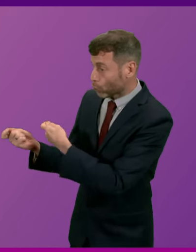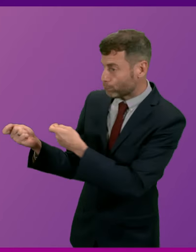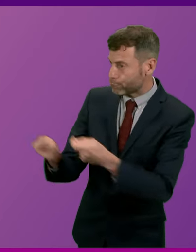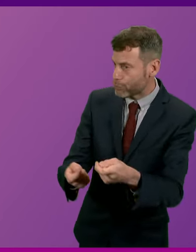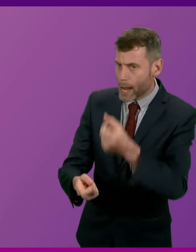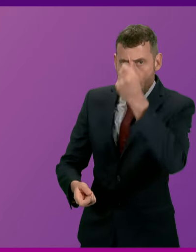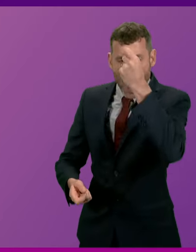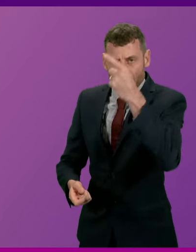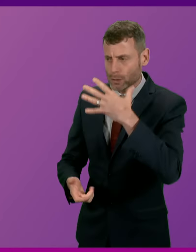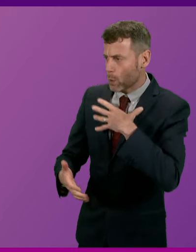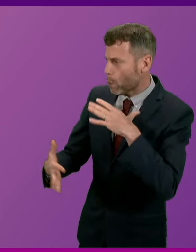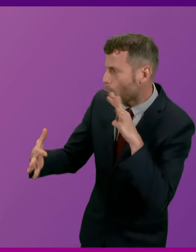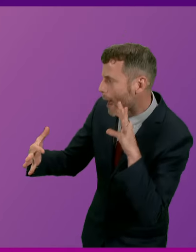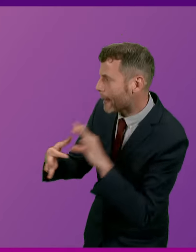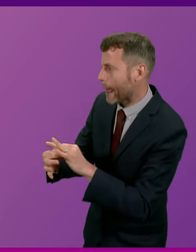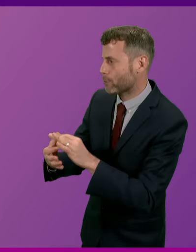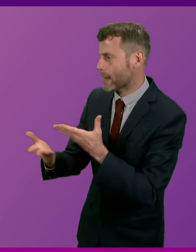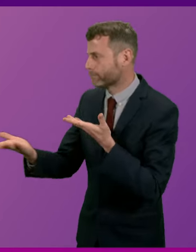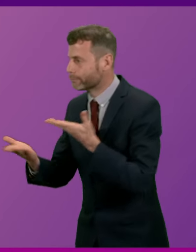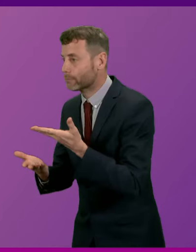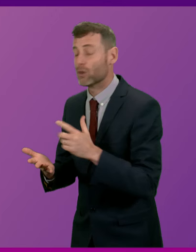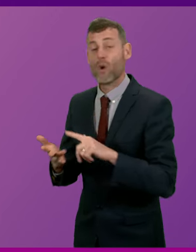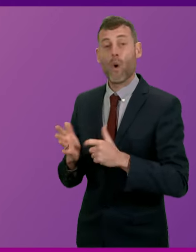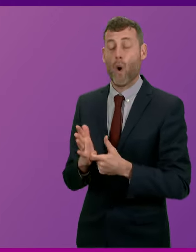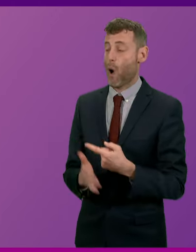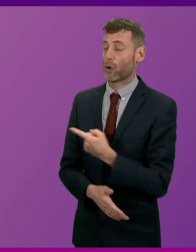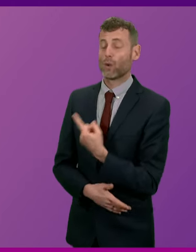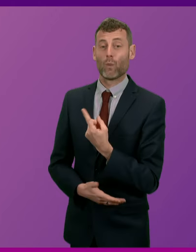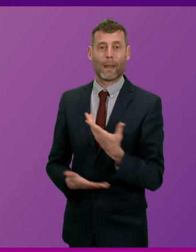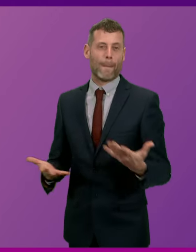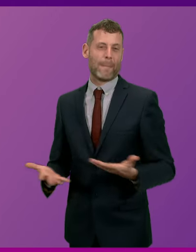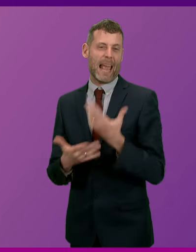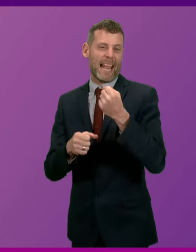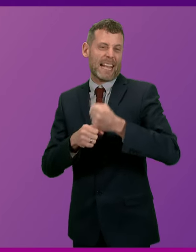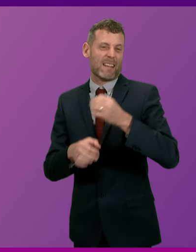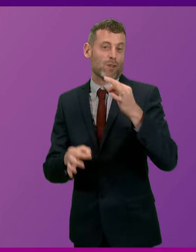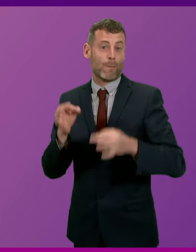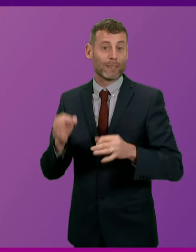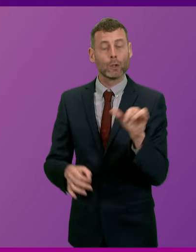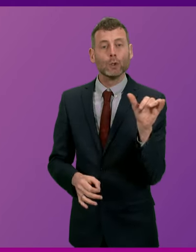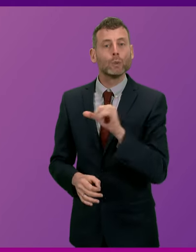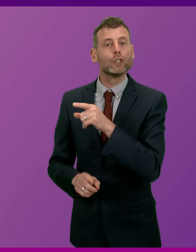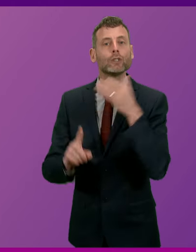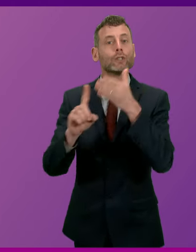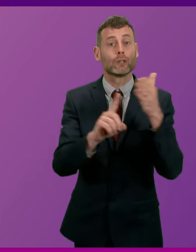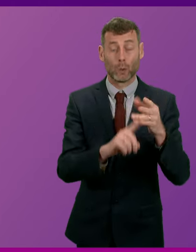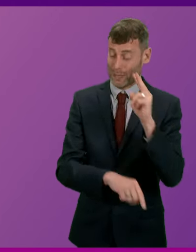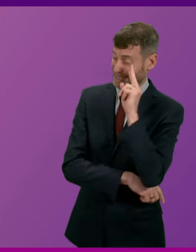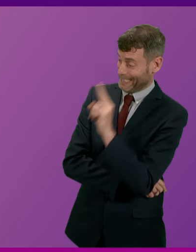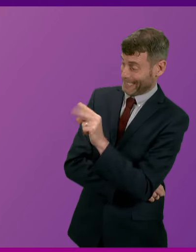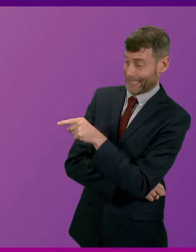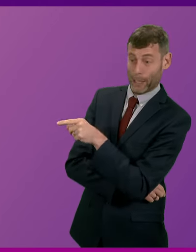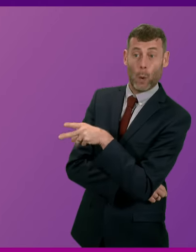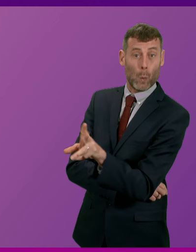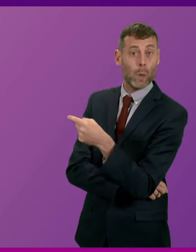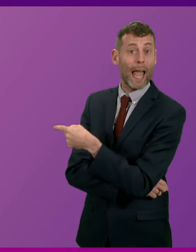collaborate? Or are they going to play, as Douglas Ross has demonstrated, political games? And they will be judged very poorly on that.